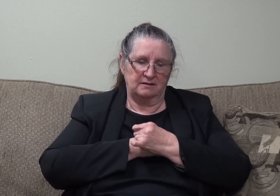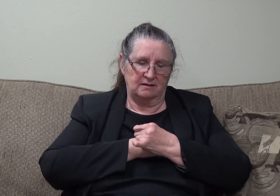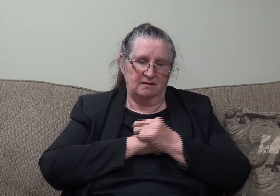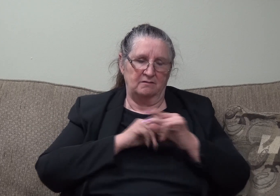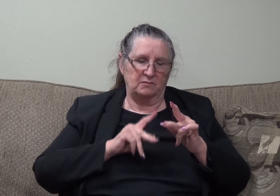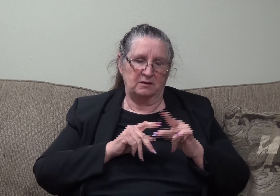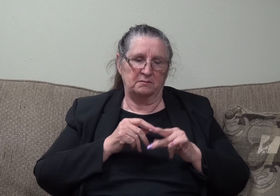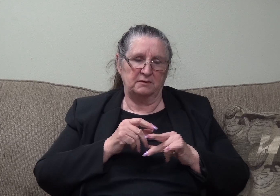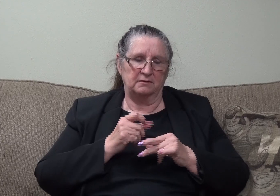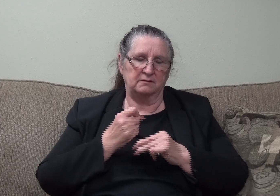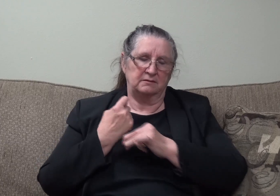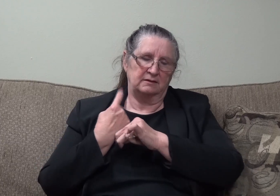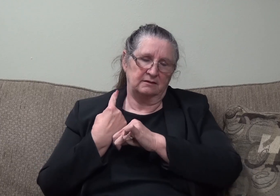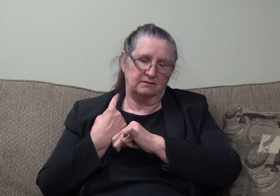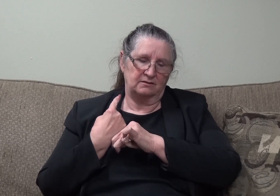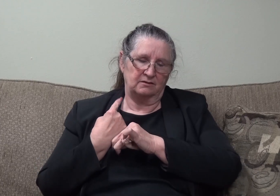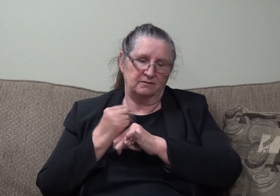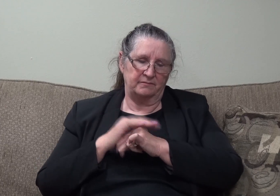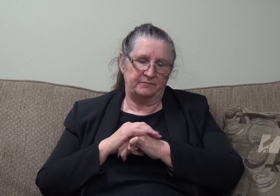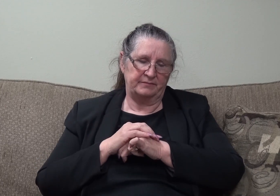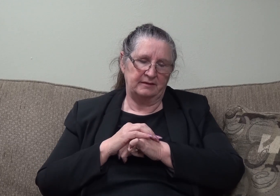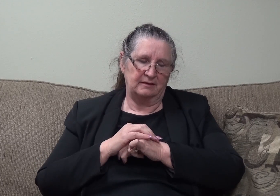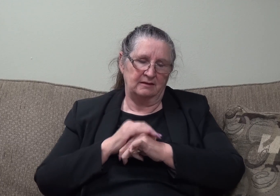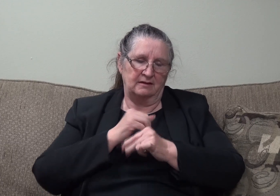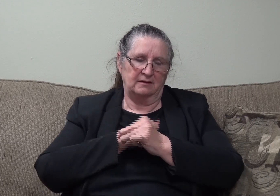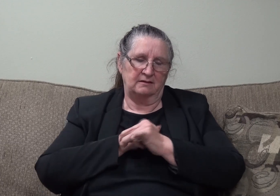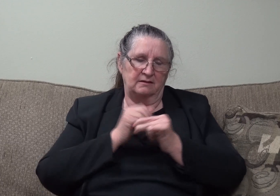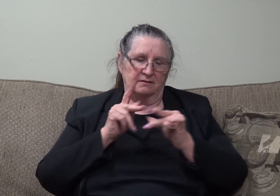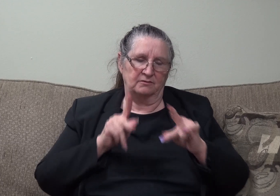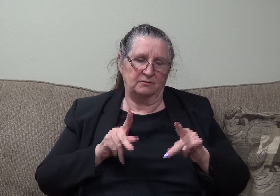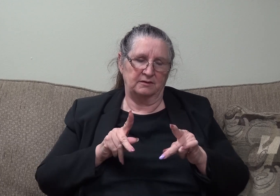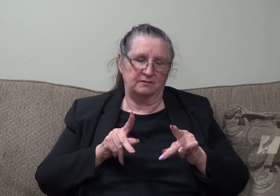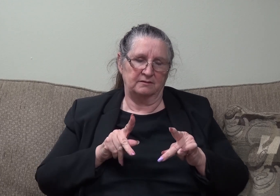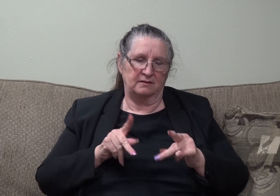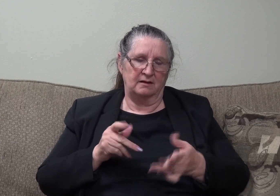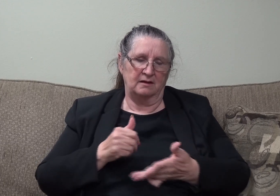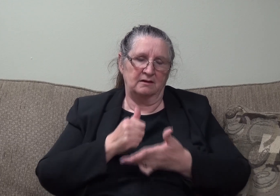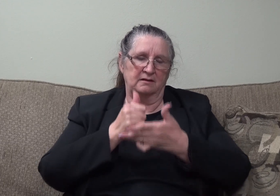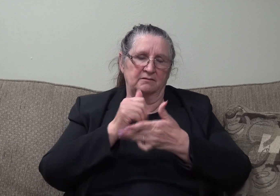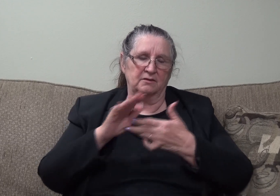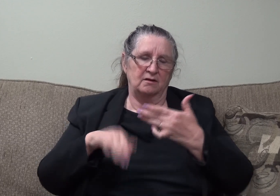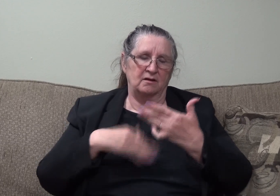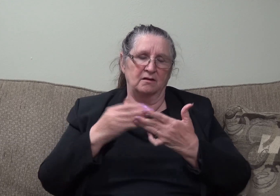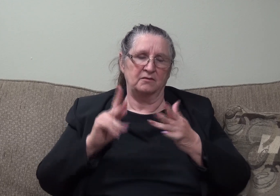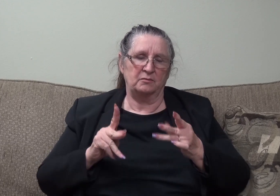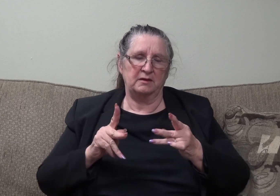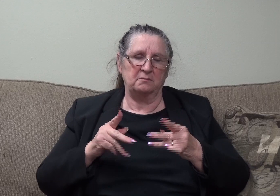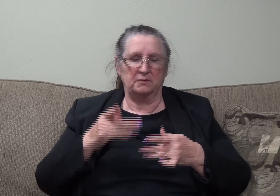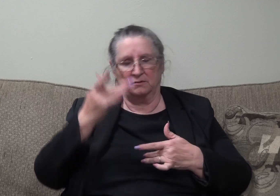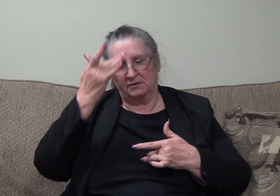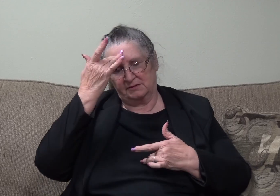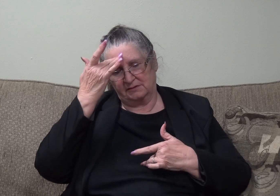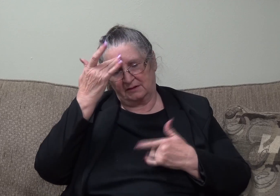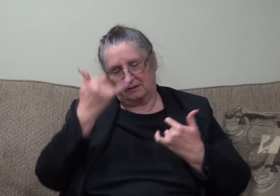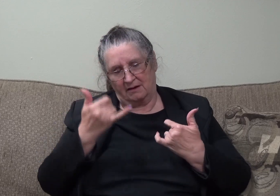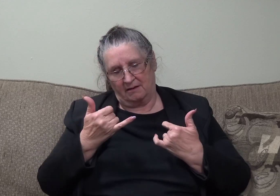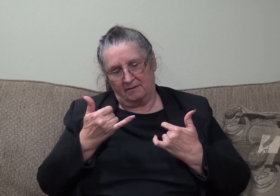and loved ones. Lord, I lift up all the people that is ill or